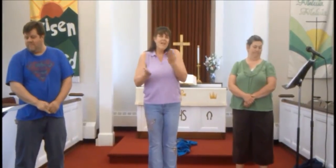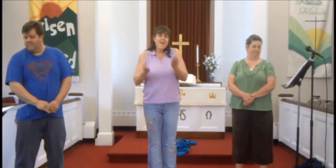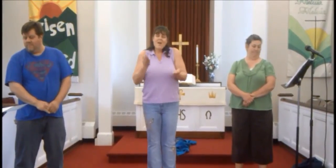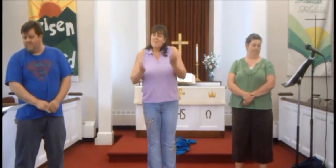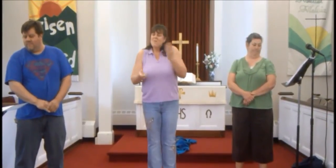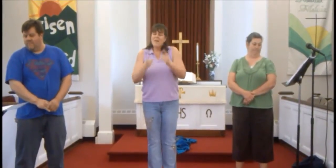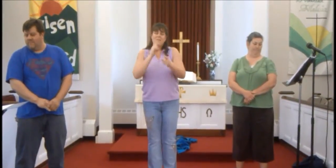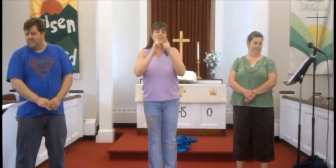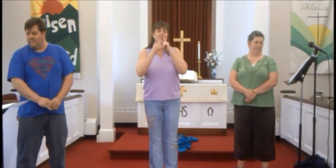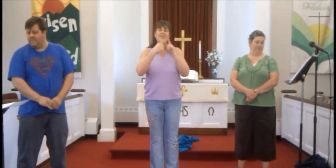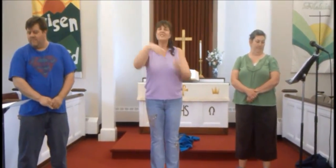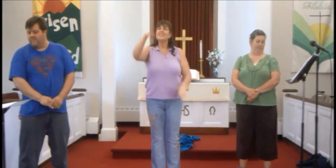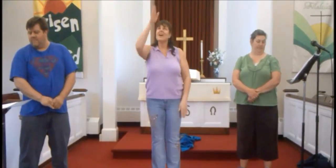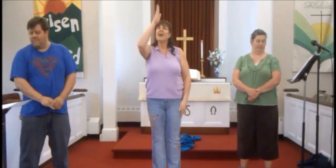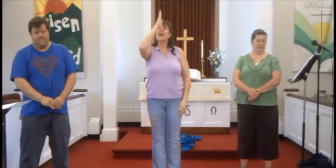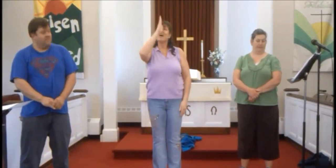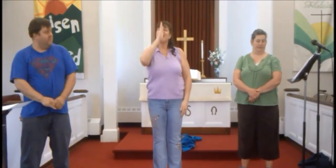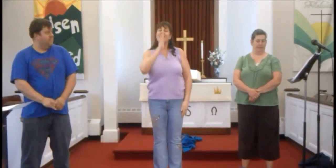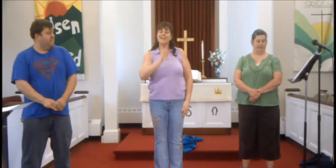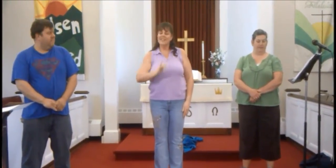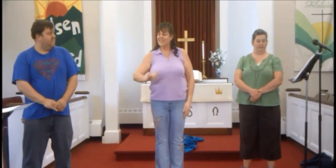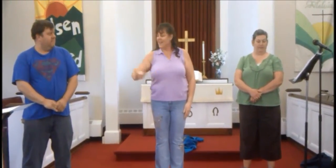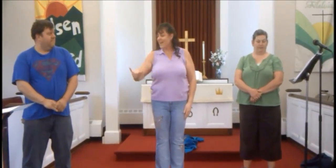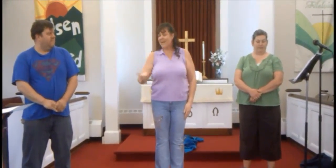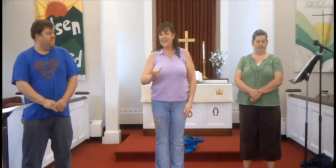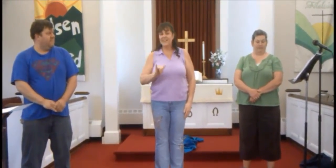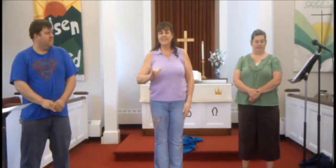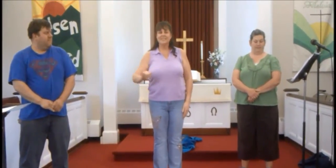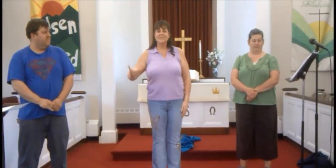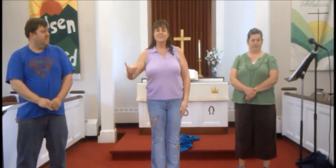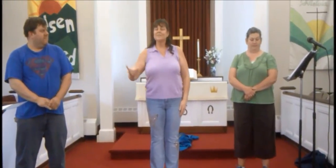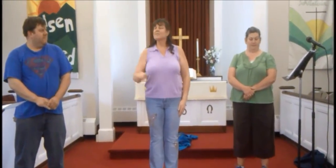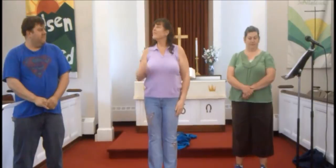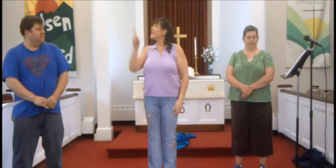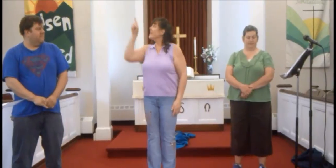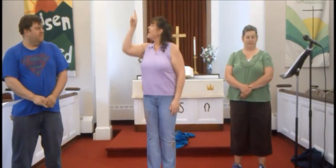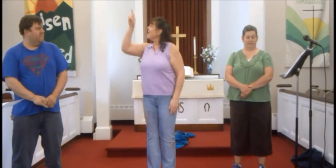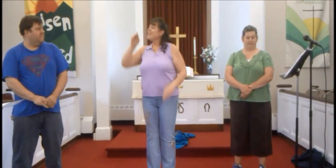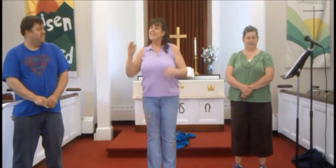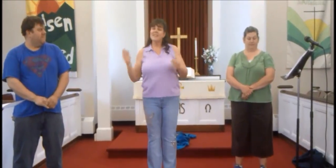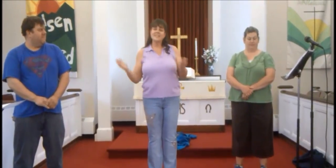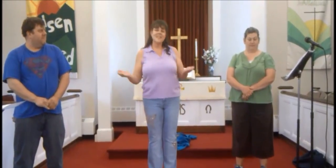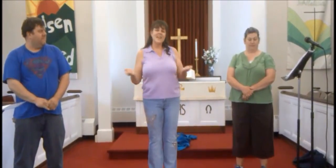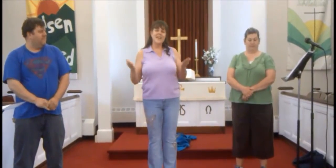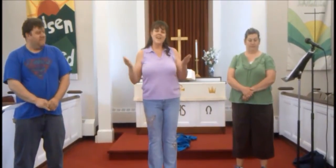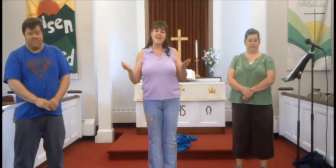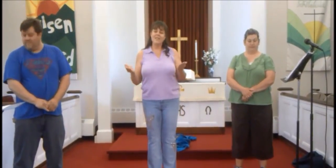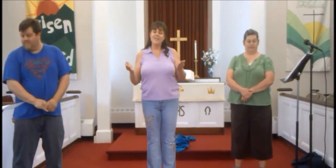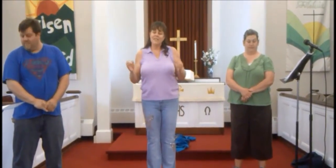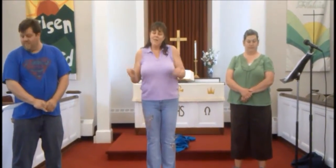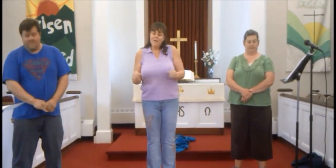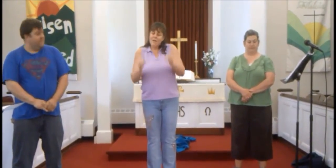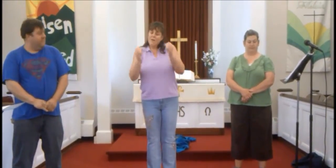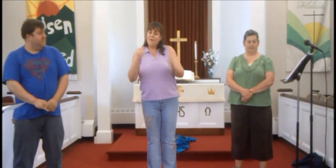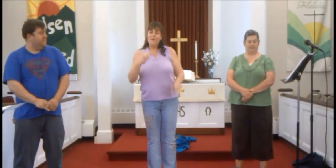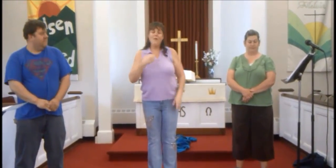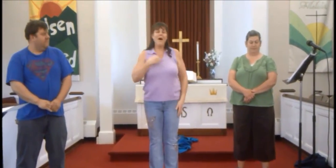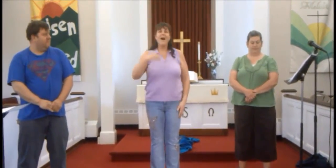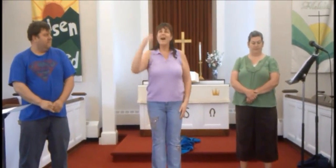maybe talk to God like he is there, oh I